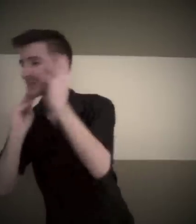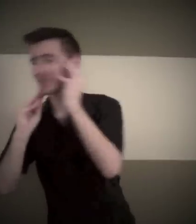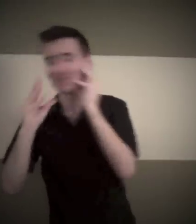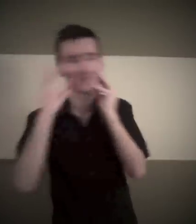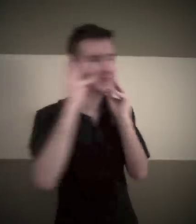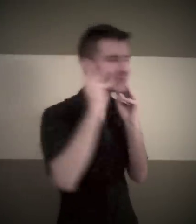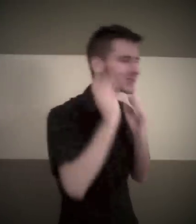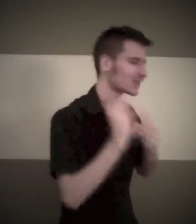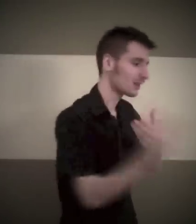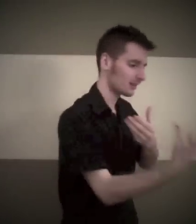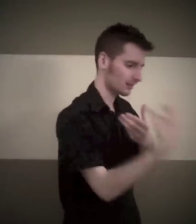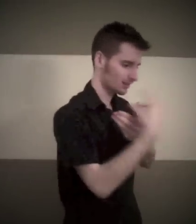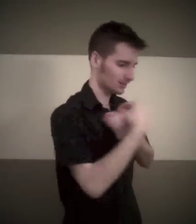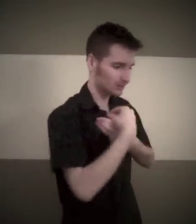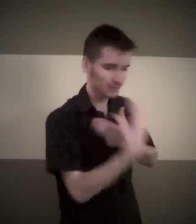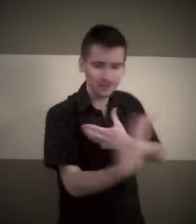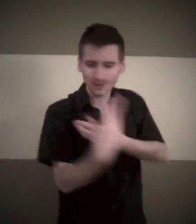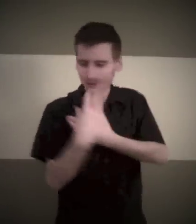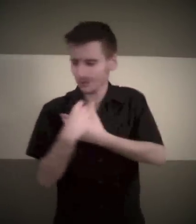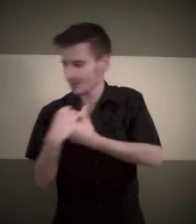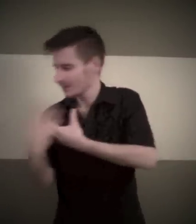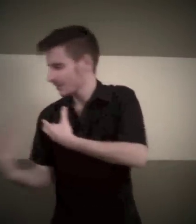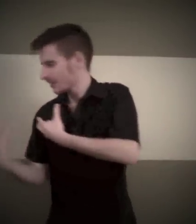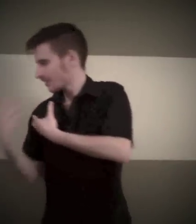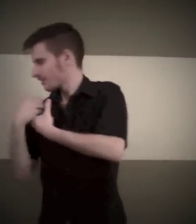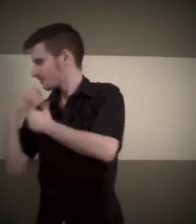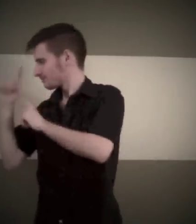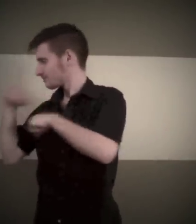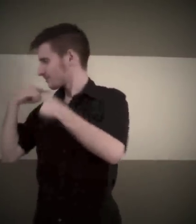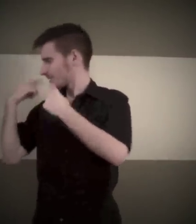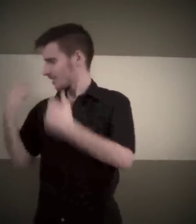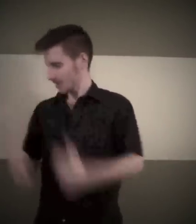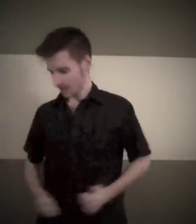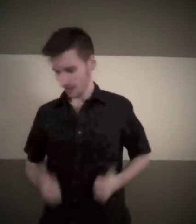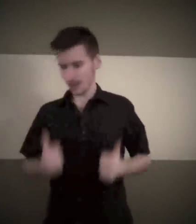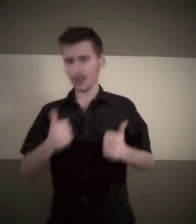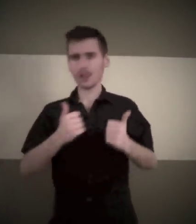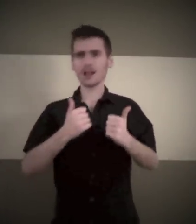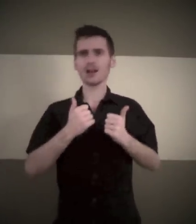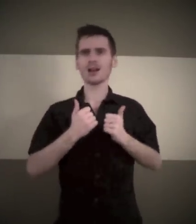did Yeah, with every broken bone, I swear I lived